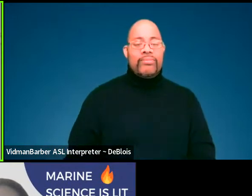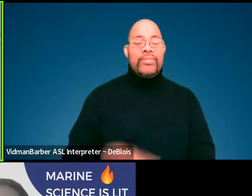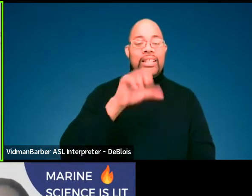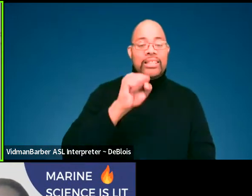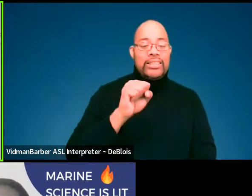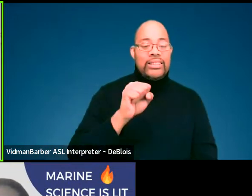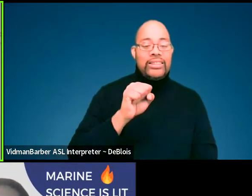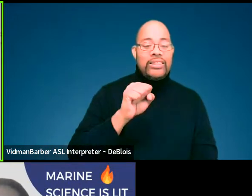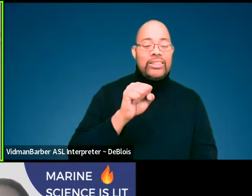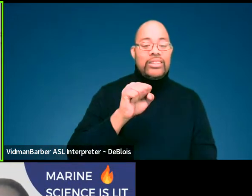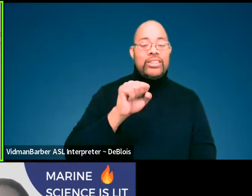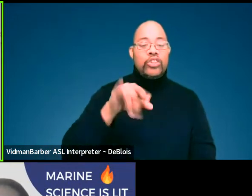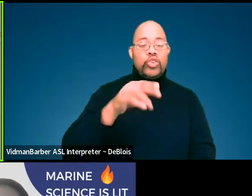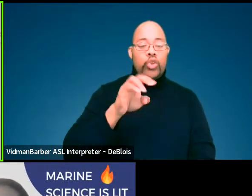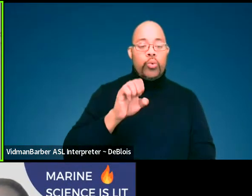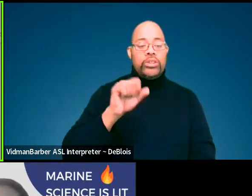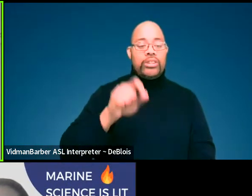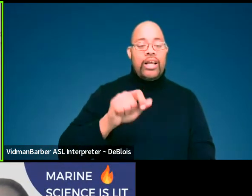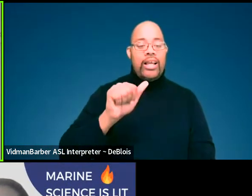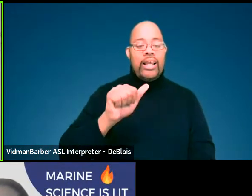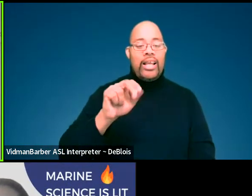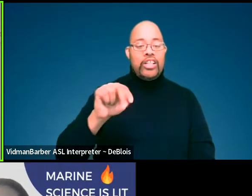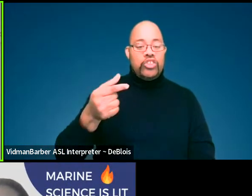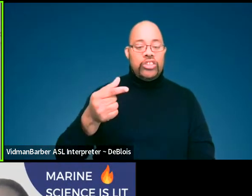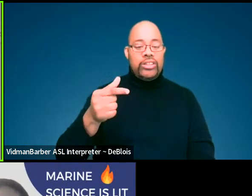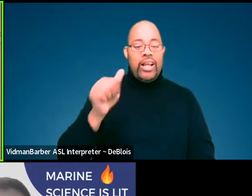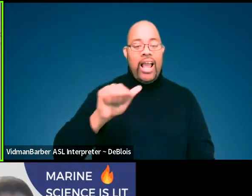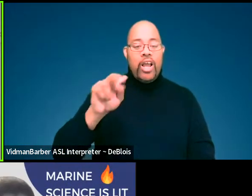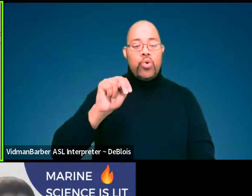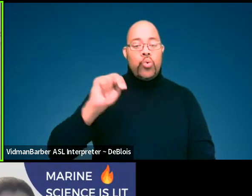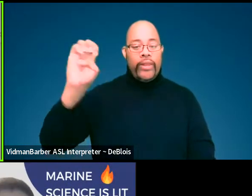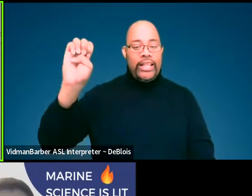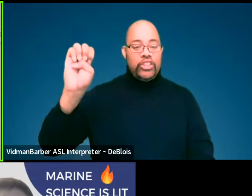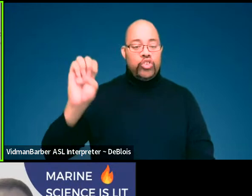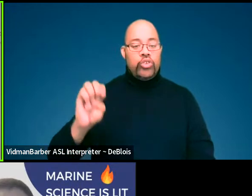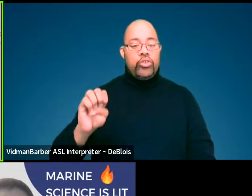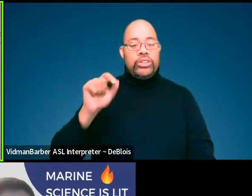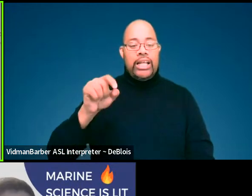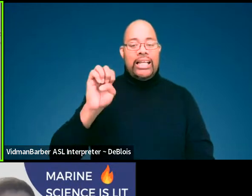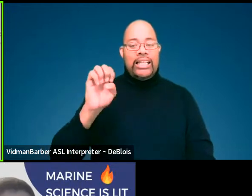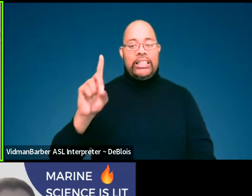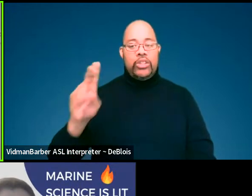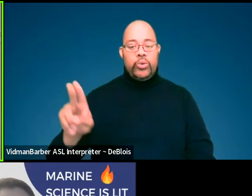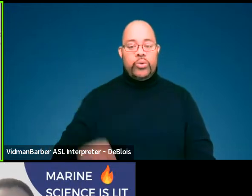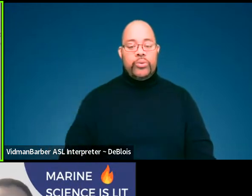Yes, it is jones.ang at northeastern.edu.